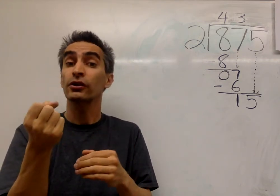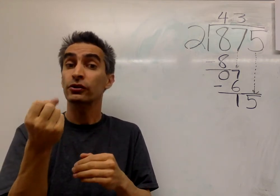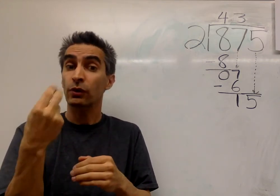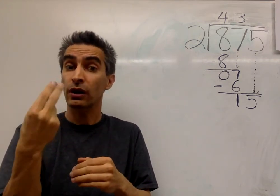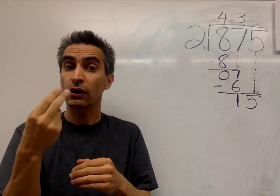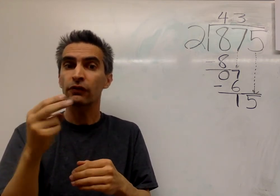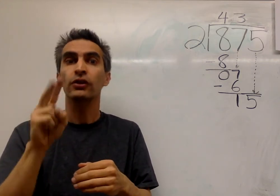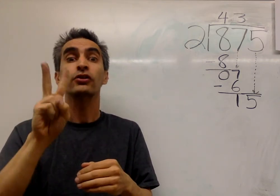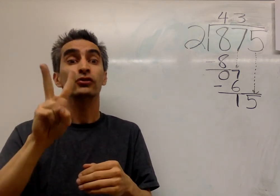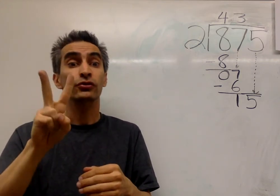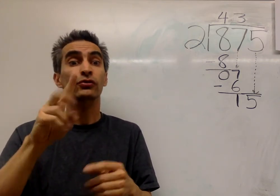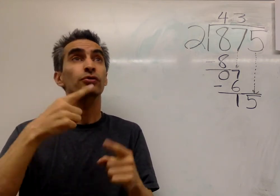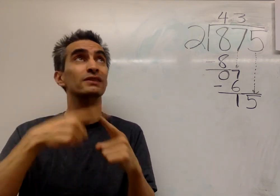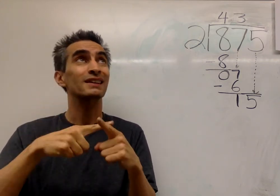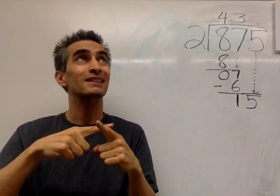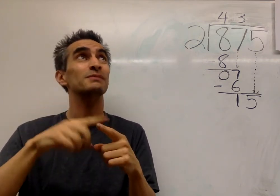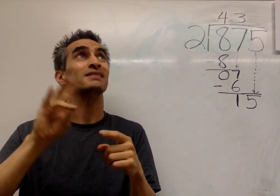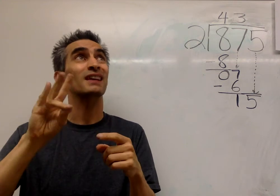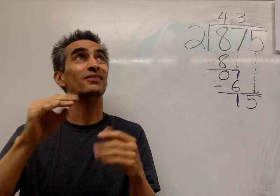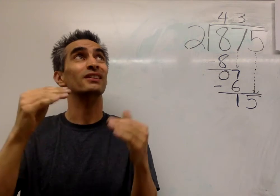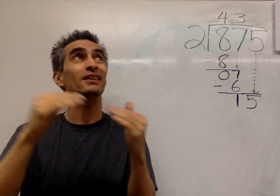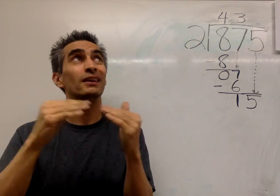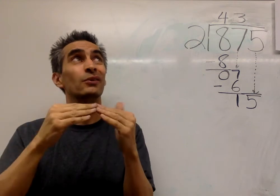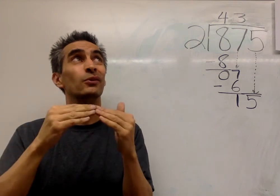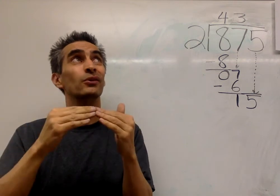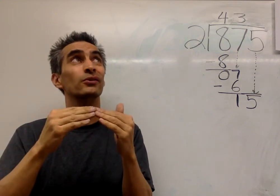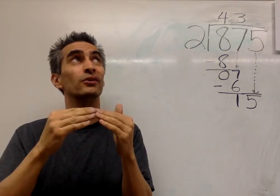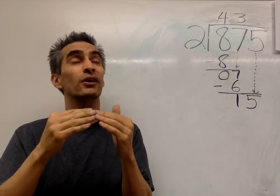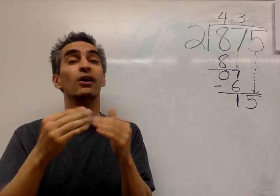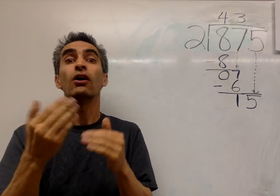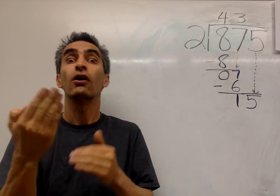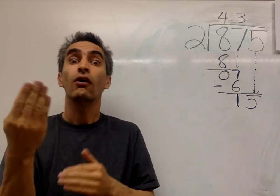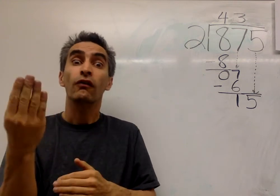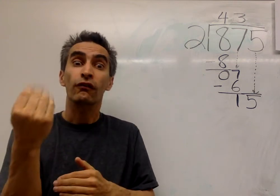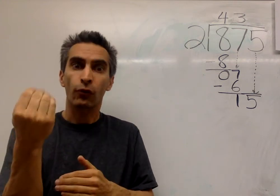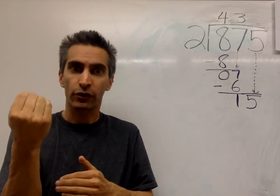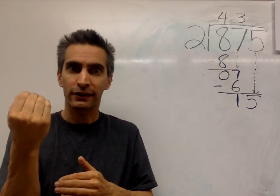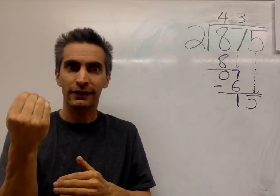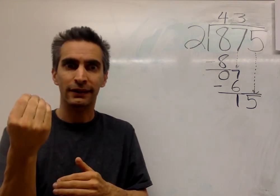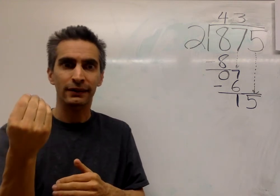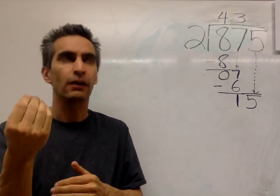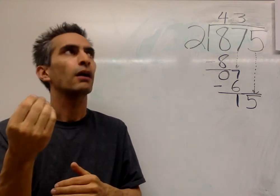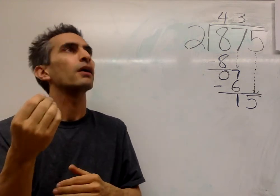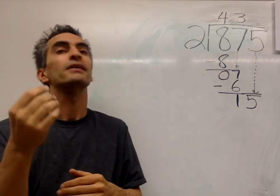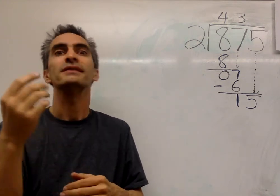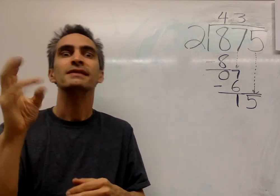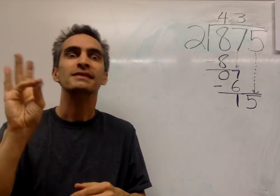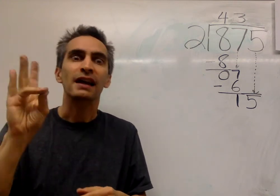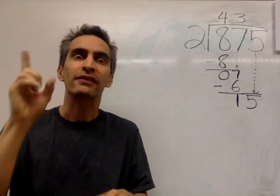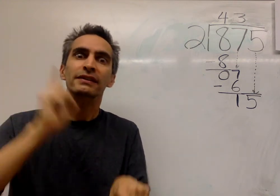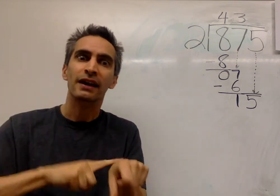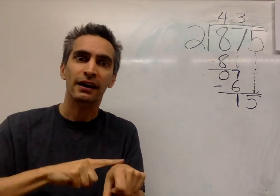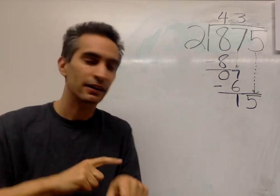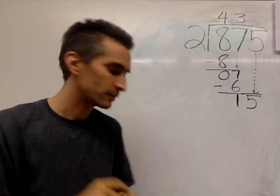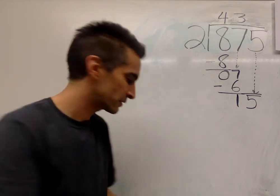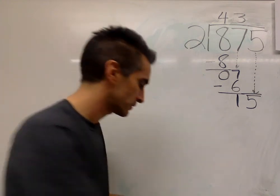twelve. Two times seven equals fourteen. Seven times.